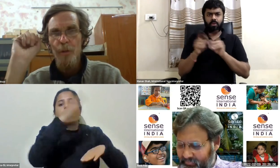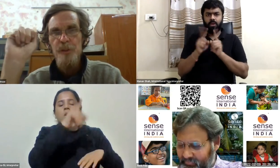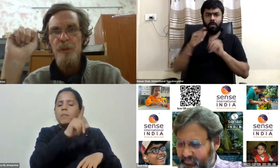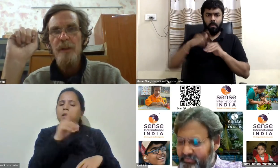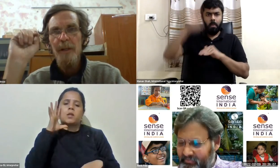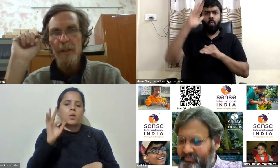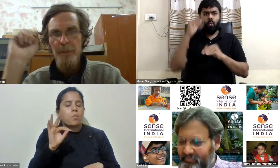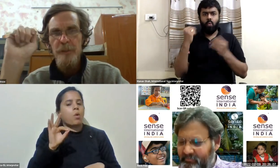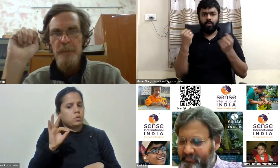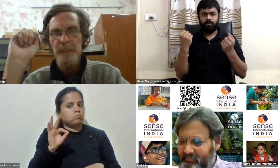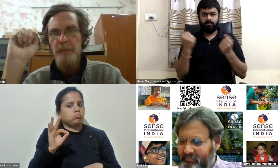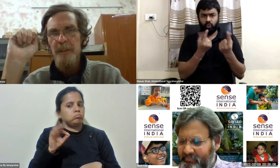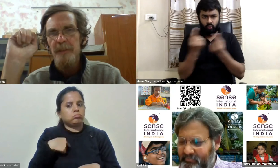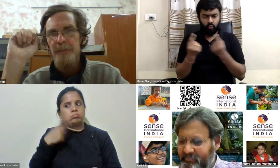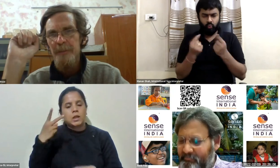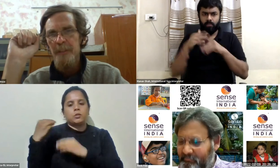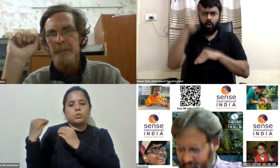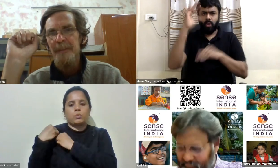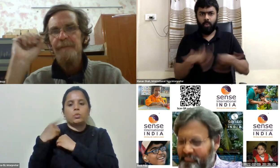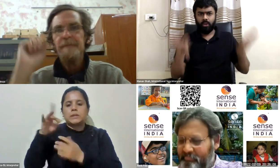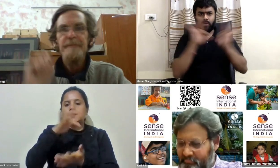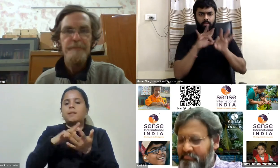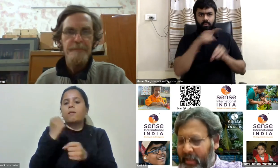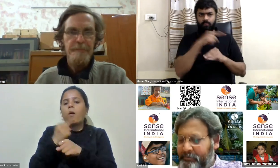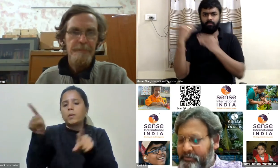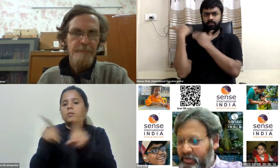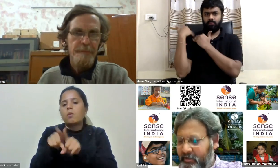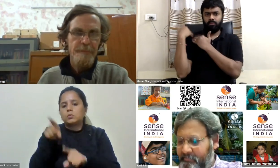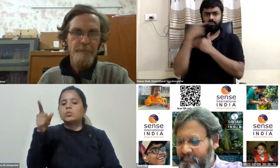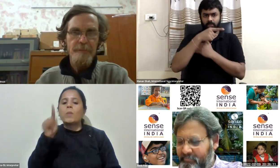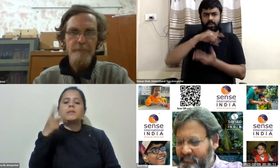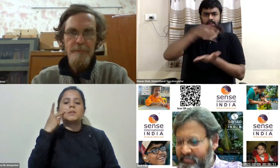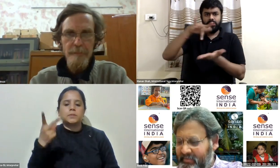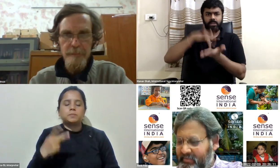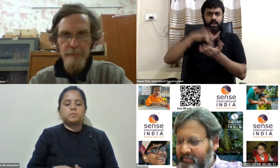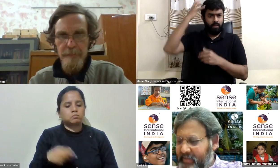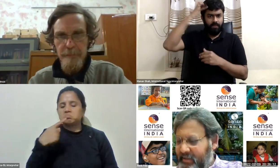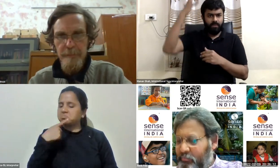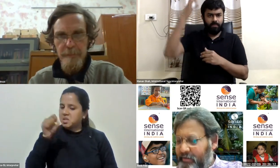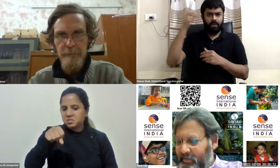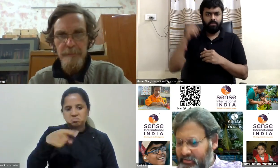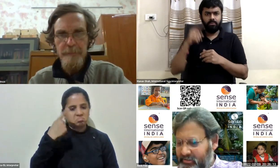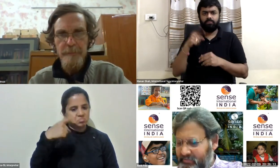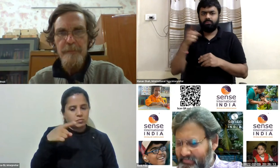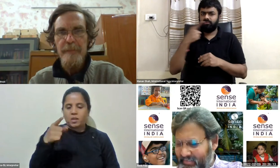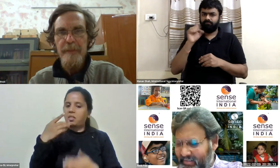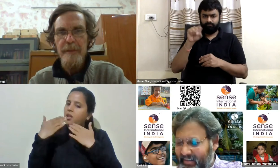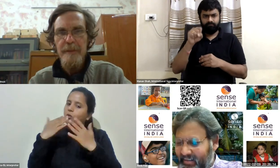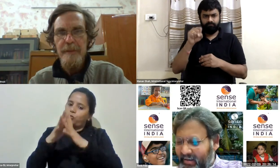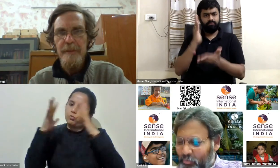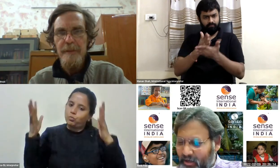also on the responsibility of central government absolutely thank you very much